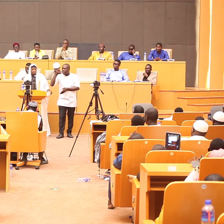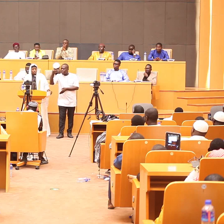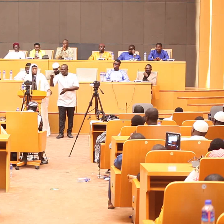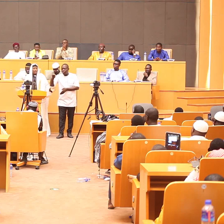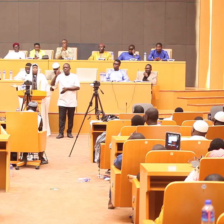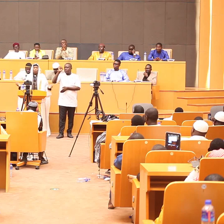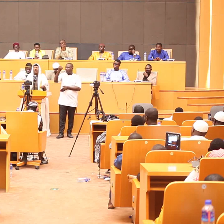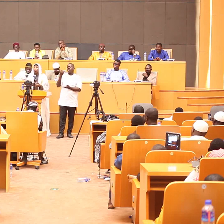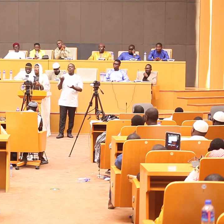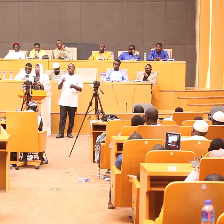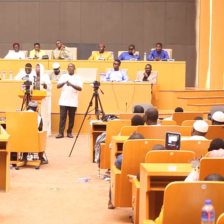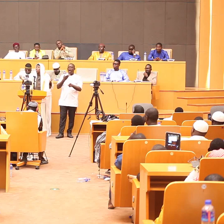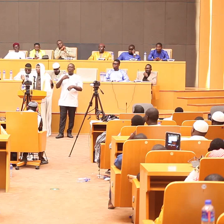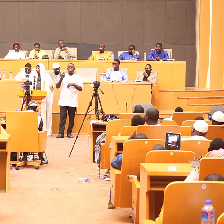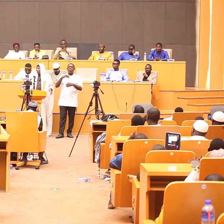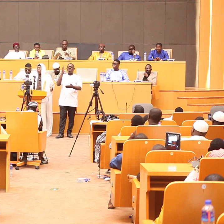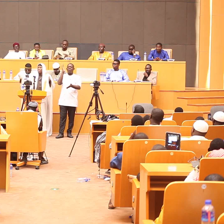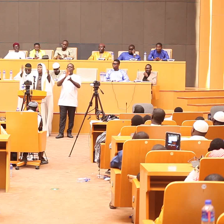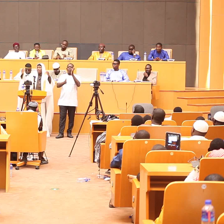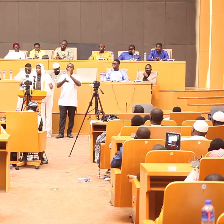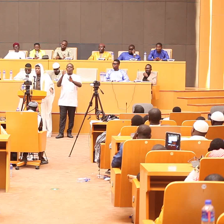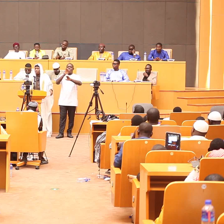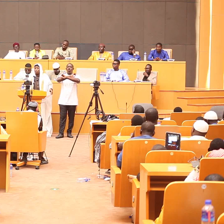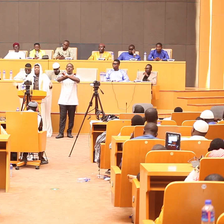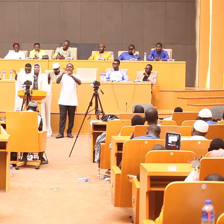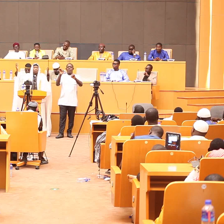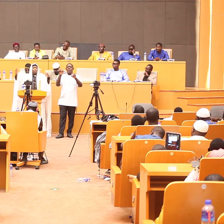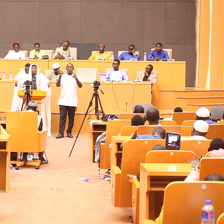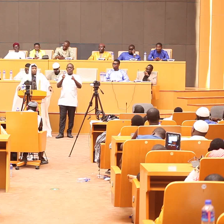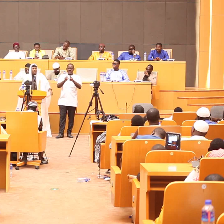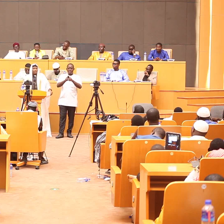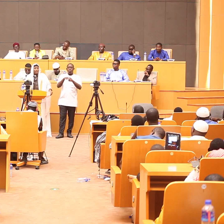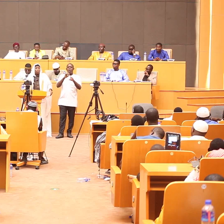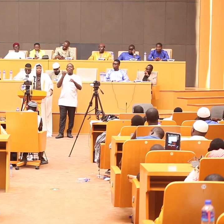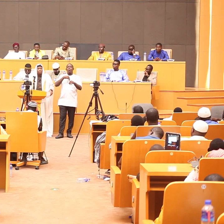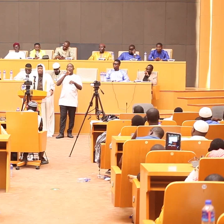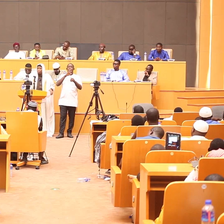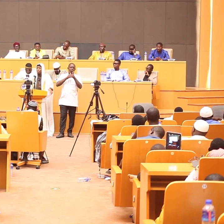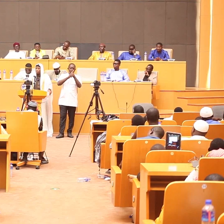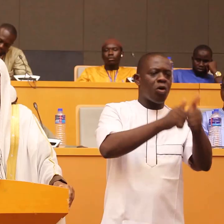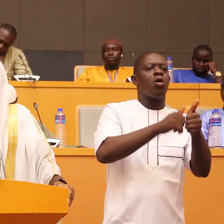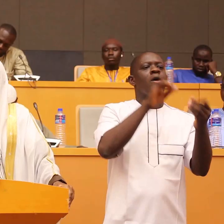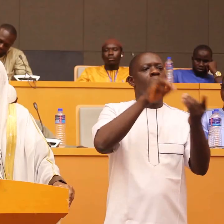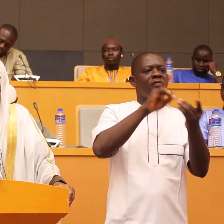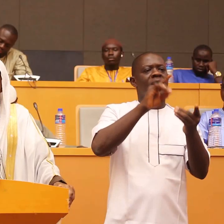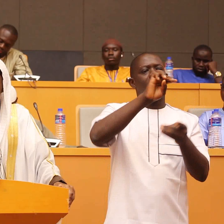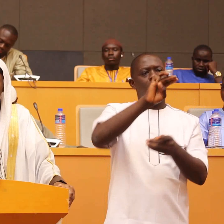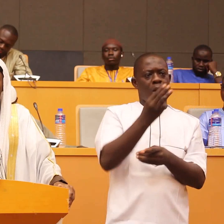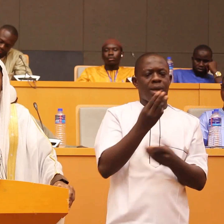there are people they don't have nothing like the sahabas when allah was describing them